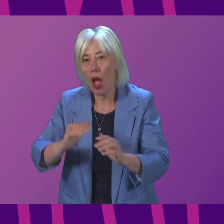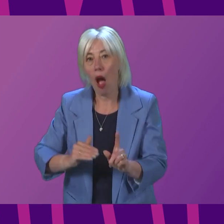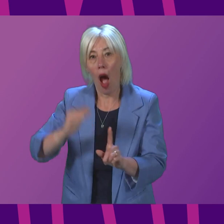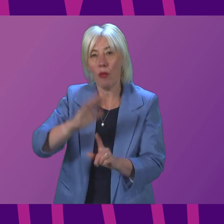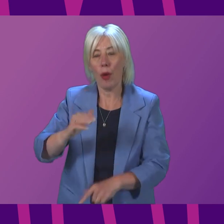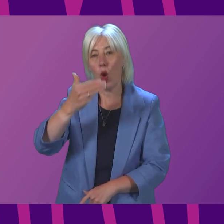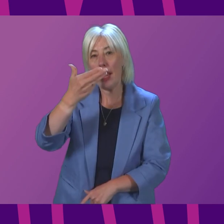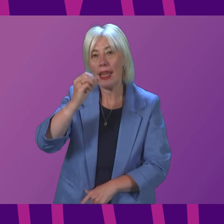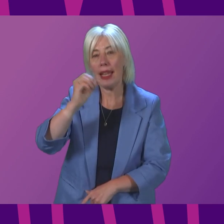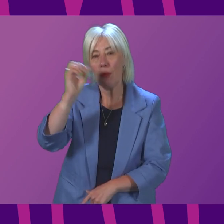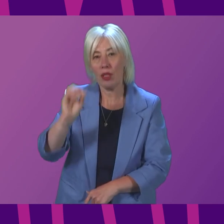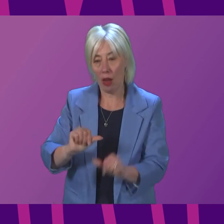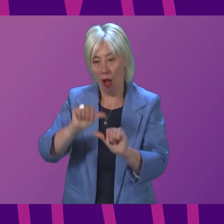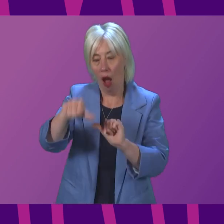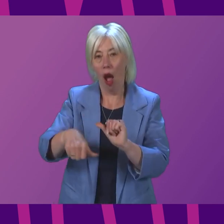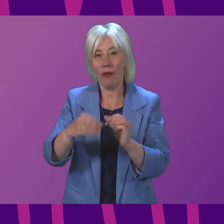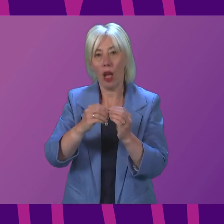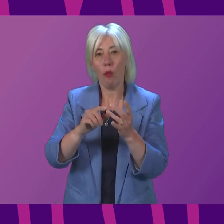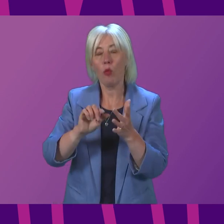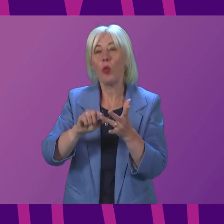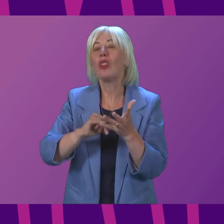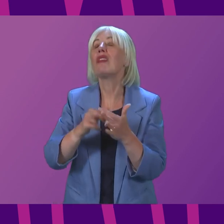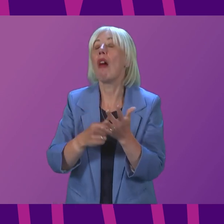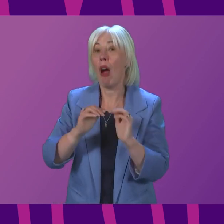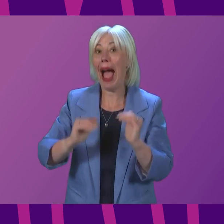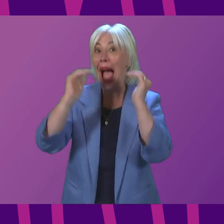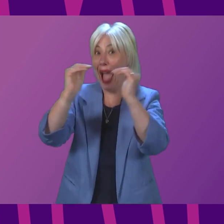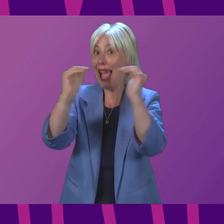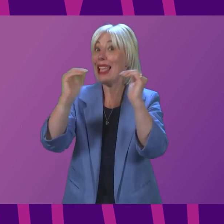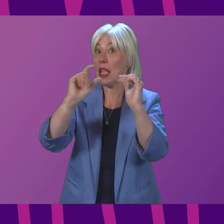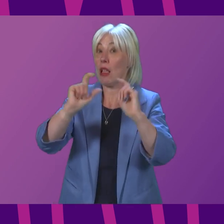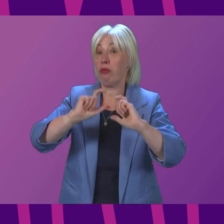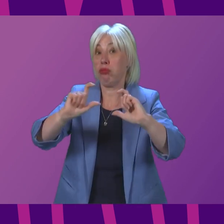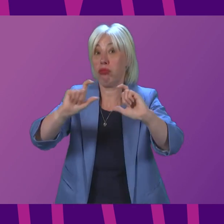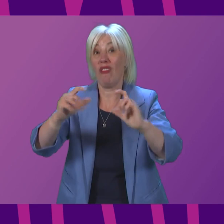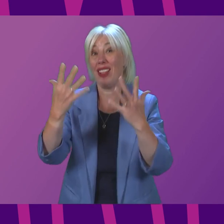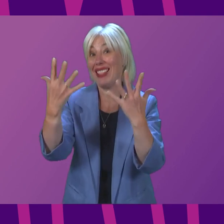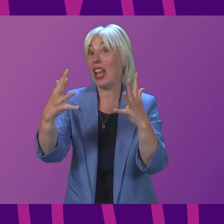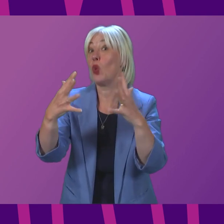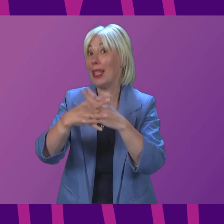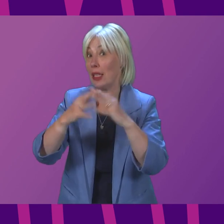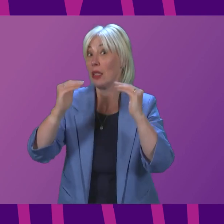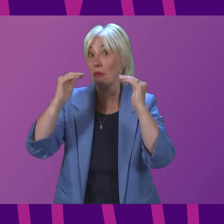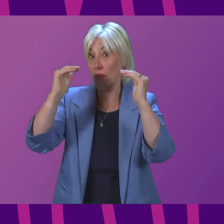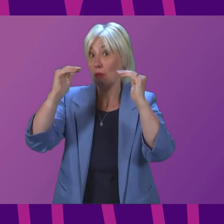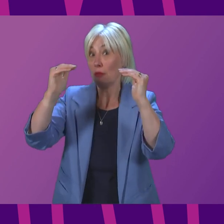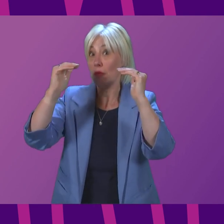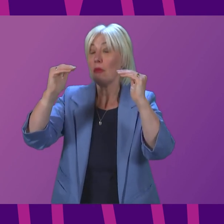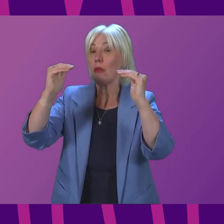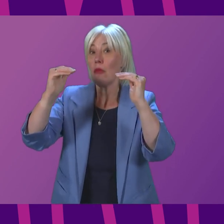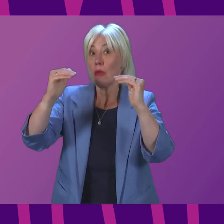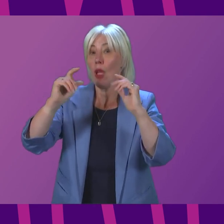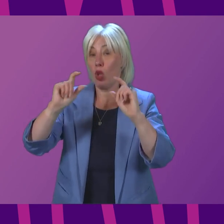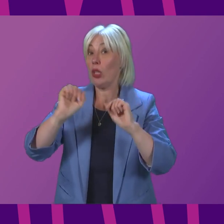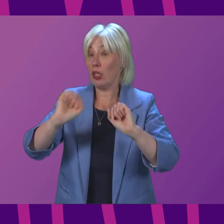per cent two weeks after a booster and remains at around that level for over 10 weeks, although there will obviously continue to be